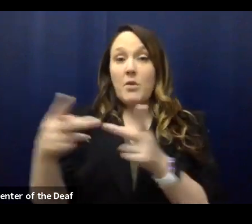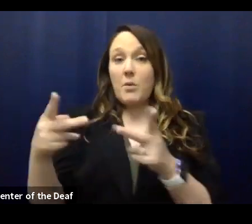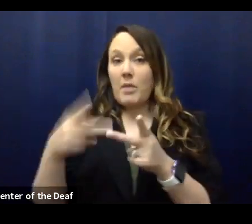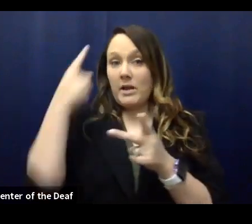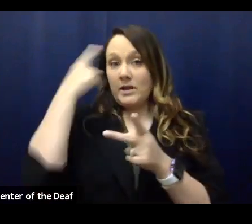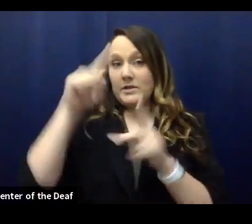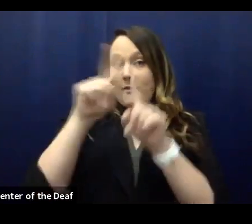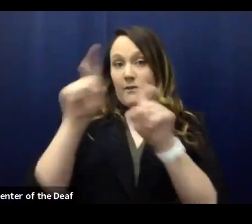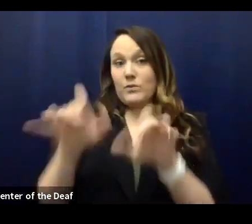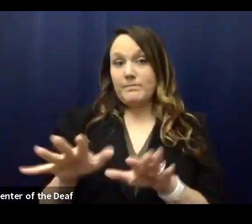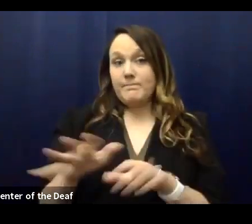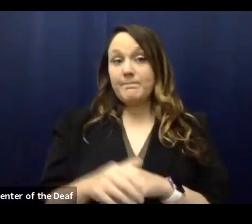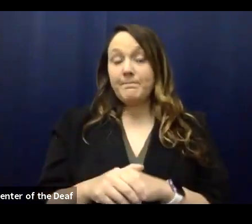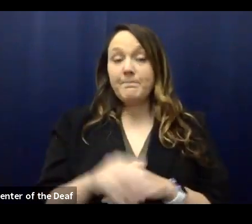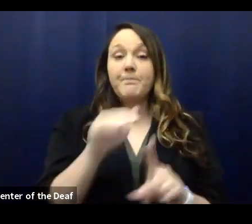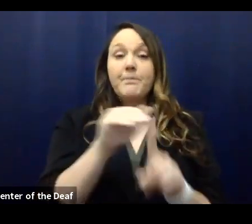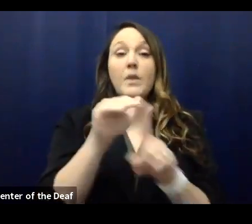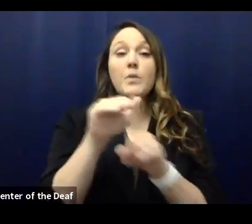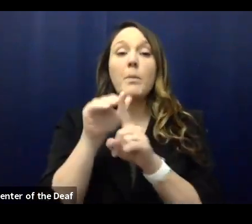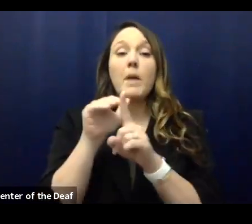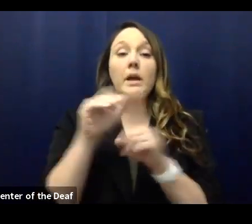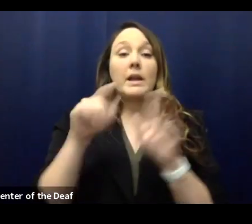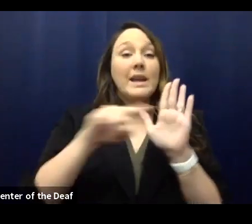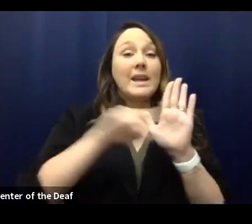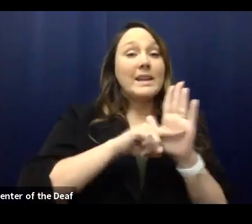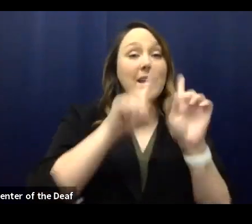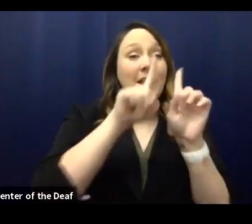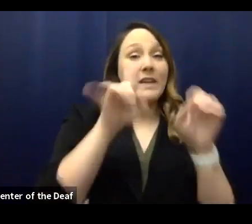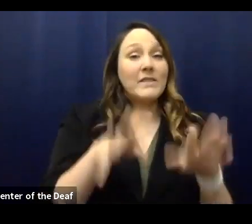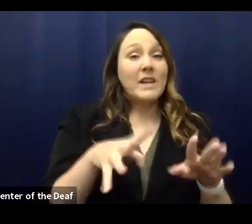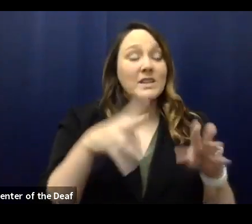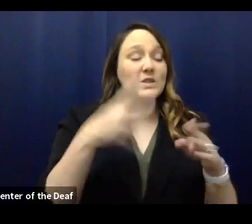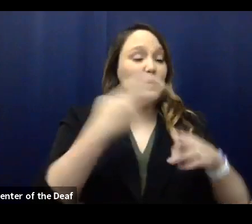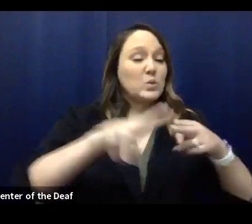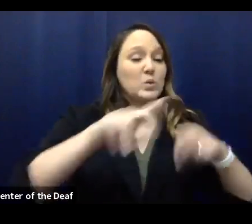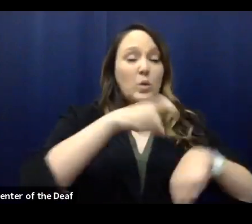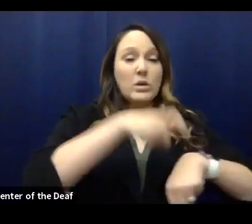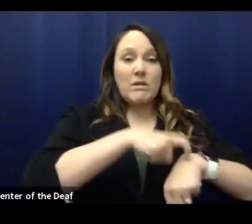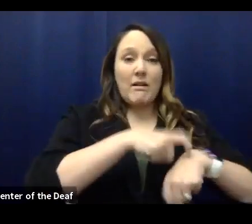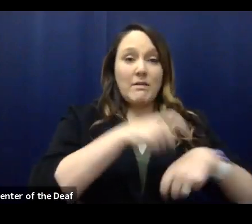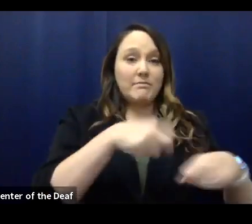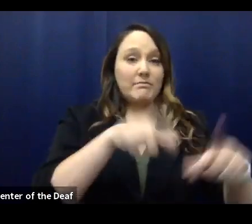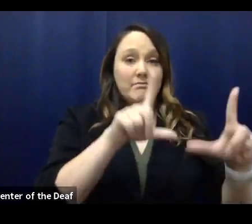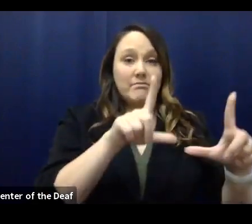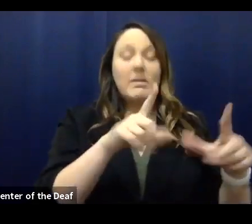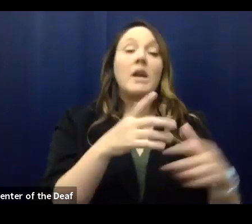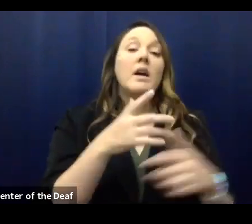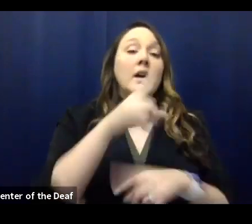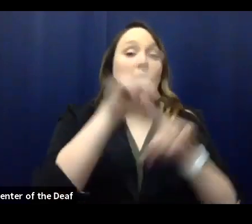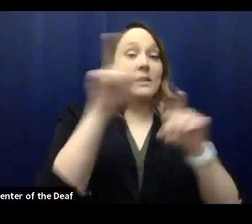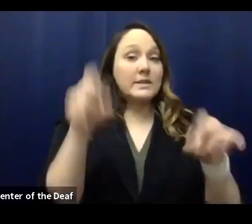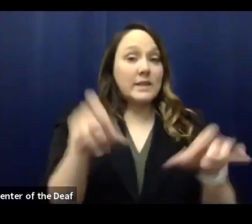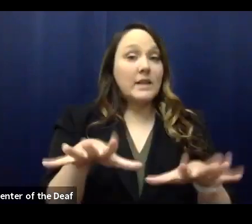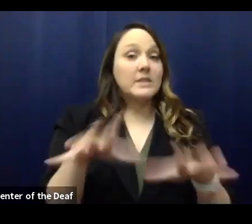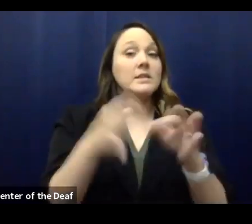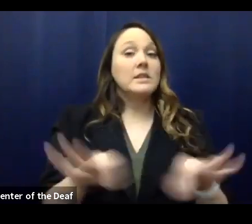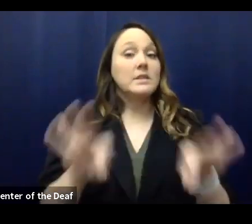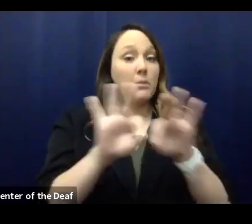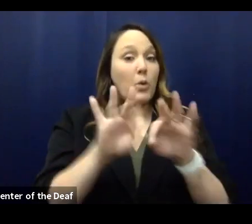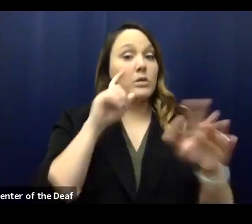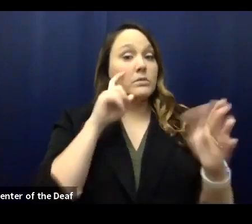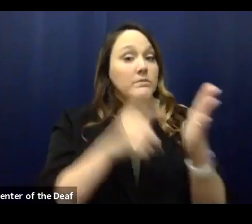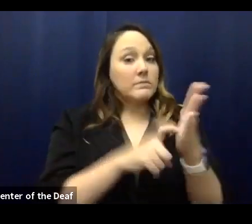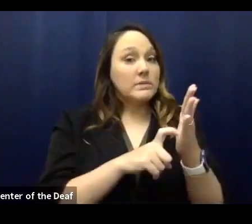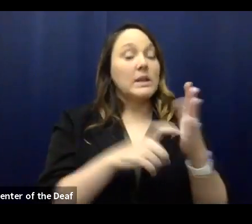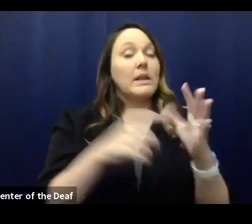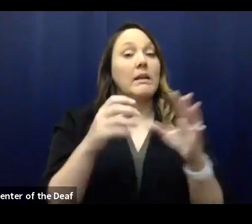As a reminder, a negative test is just a snapshot in time. While testing is critical to identify and break the chain